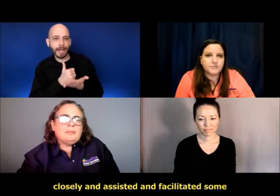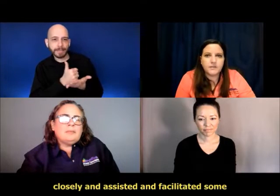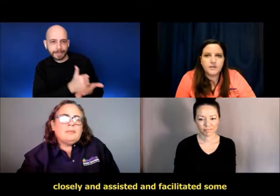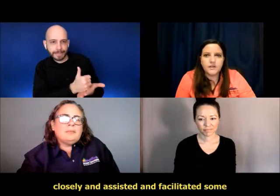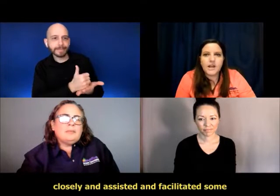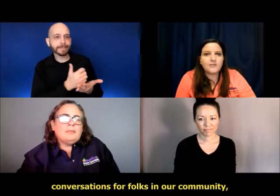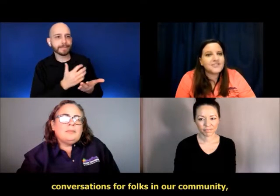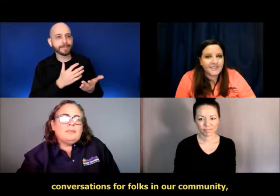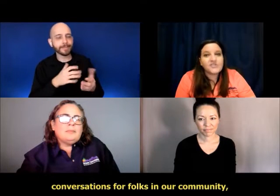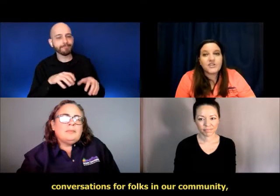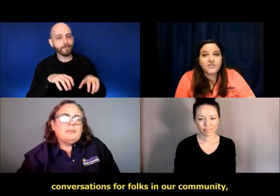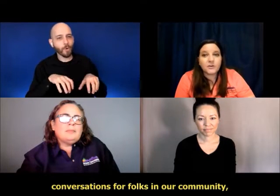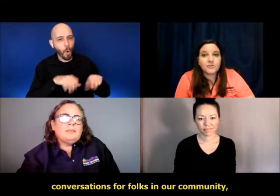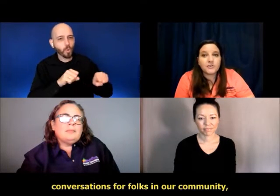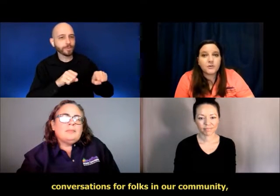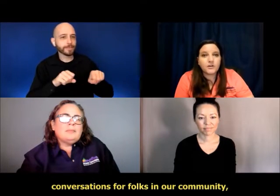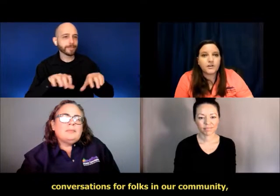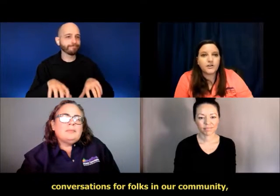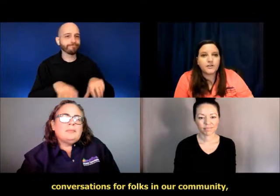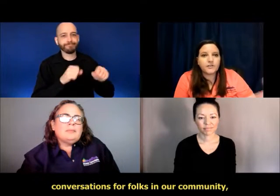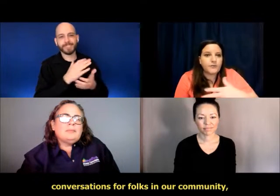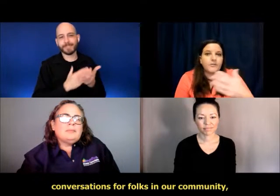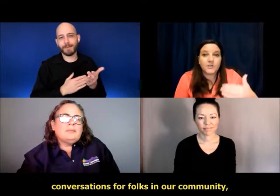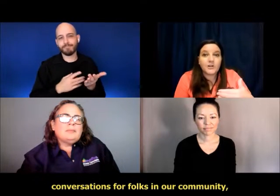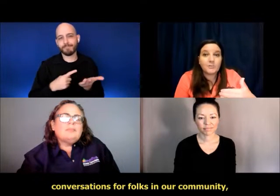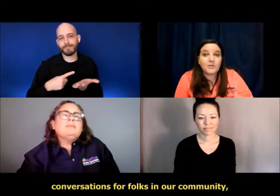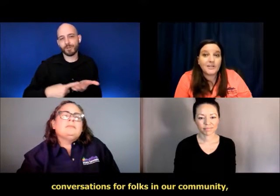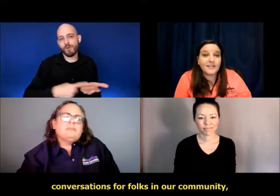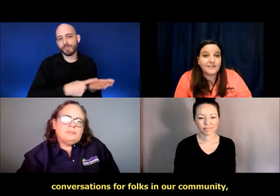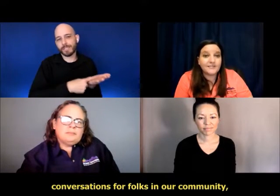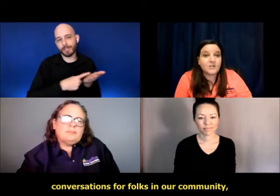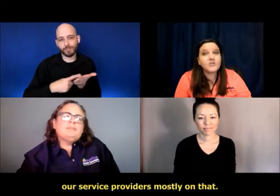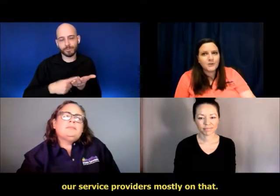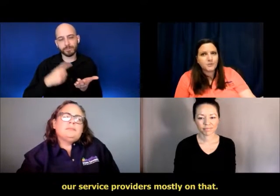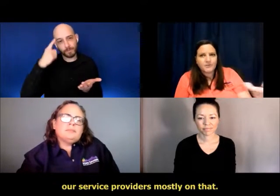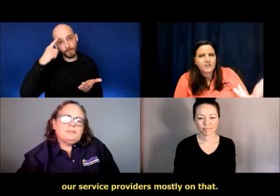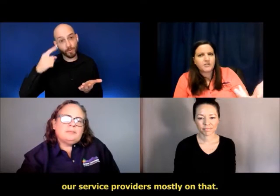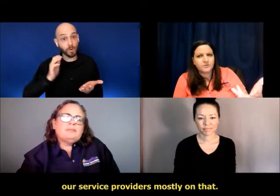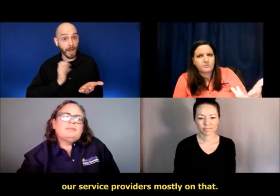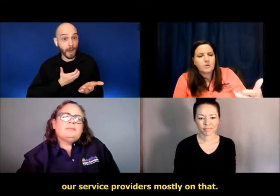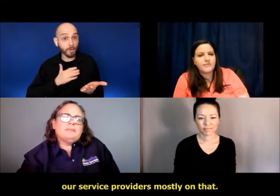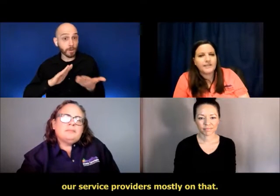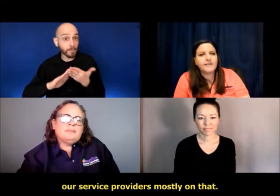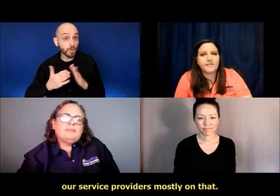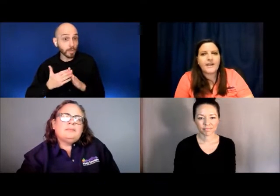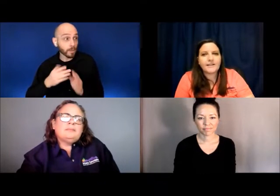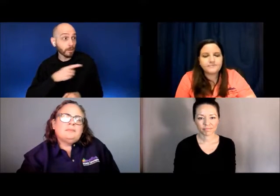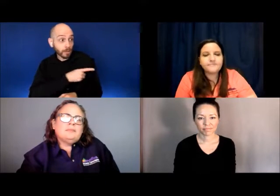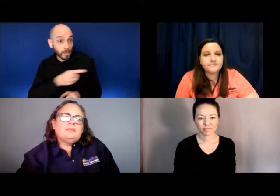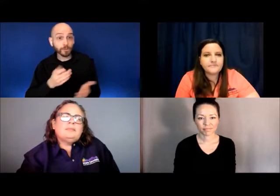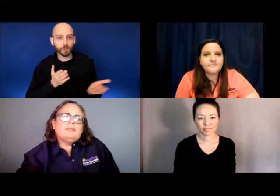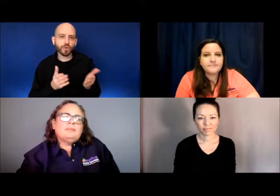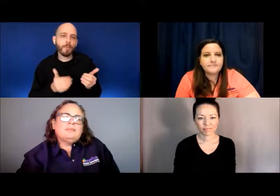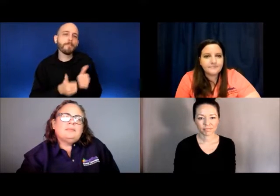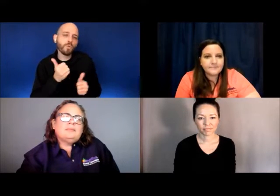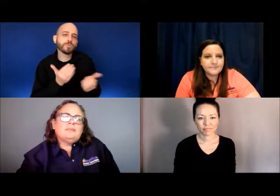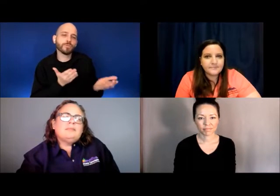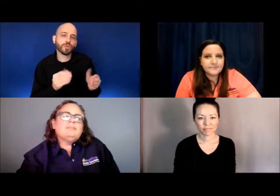some conversations for, for folks in our community. Our service providers mostly on that.